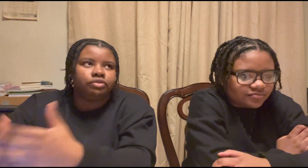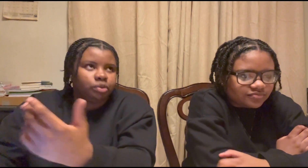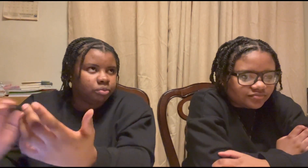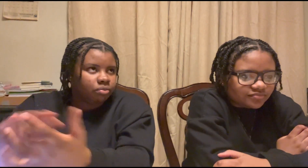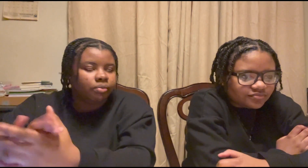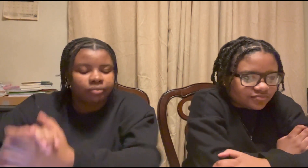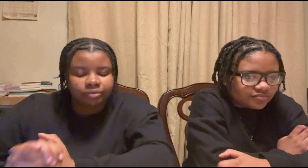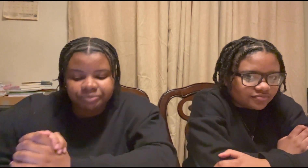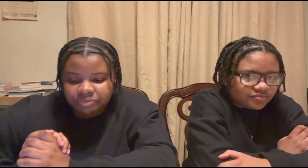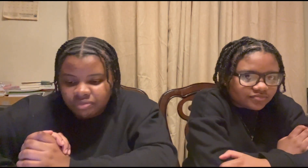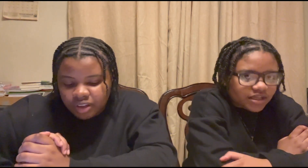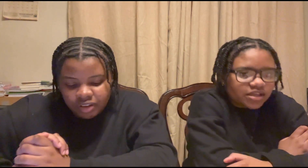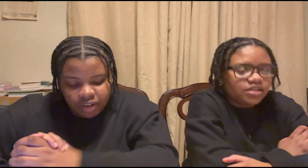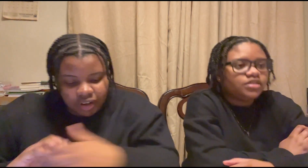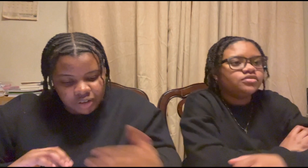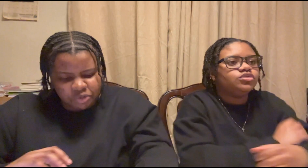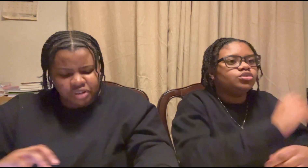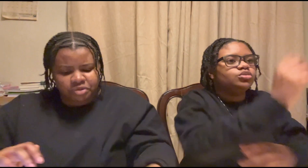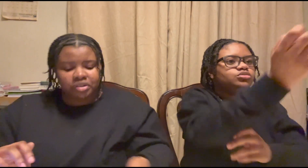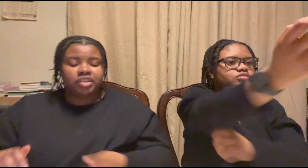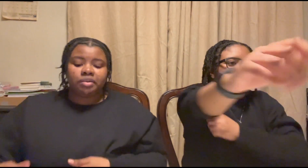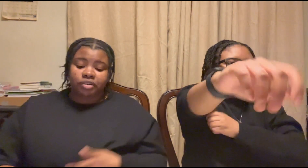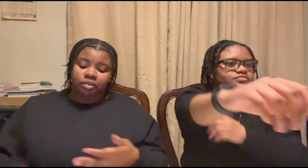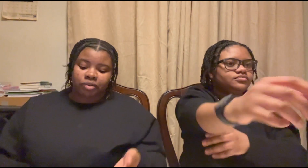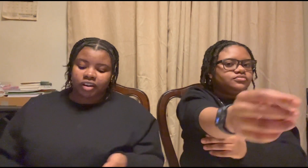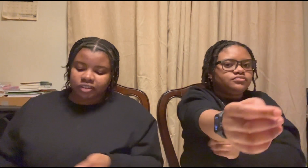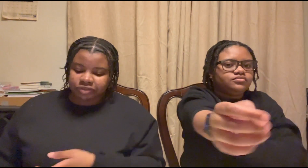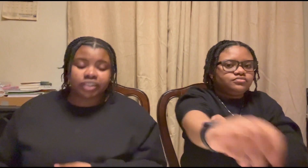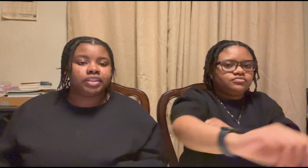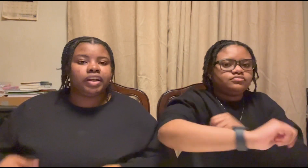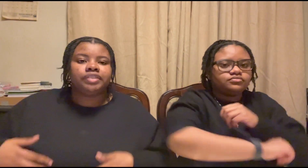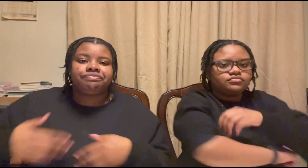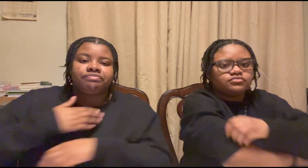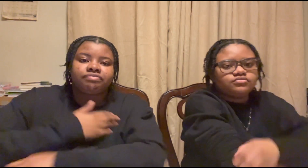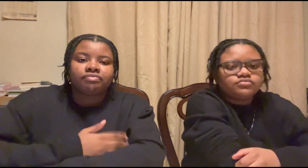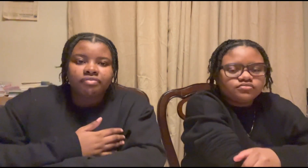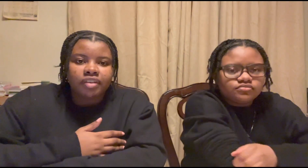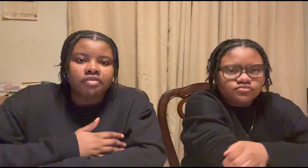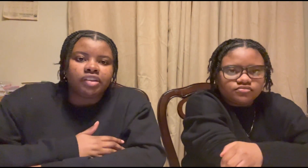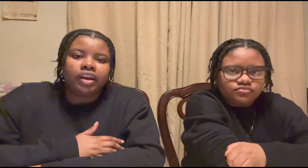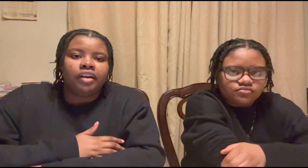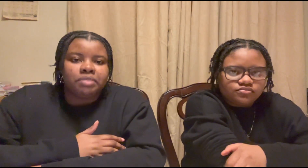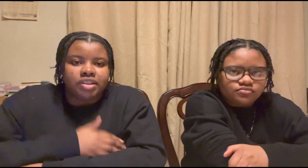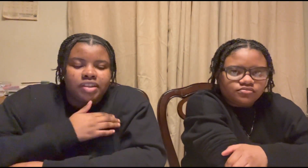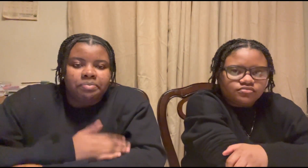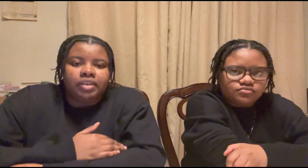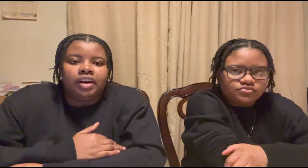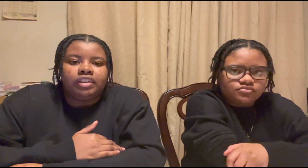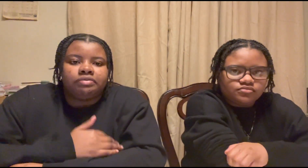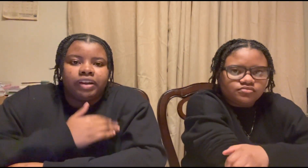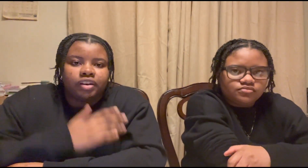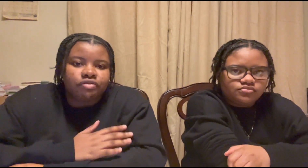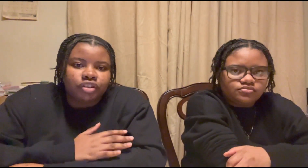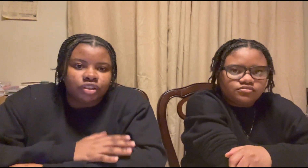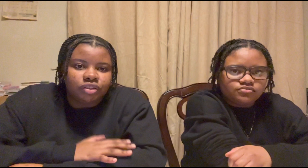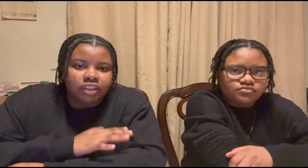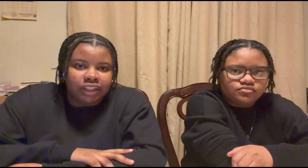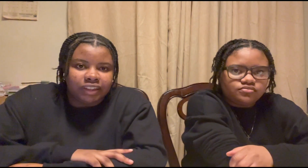a few um well one that i'm really proud of is like i feel like i've been stepping out of my comfort zone a lot